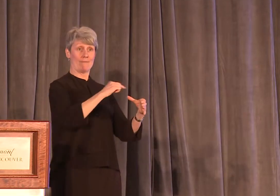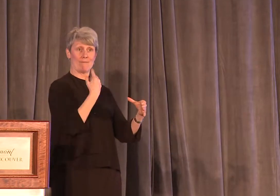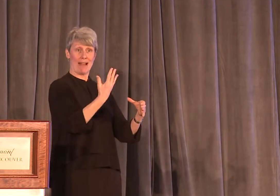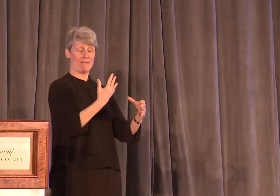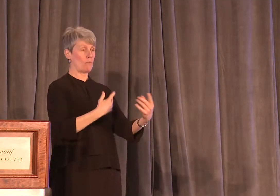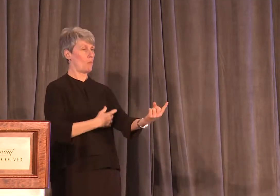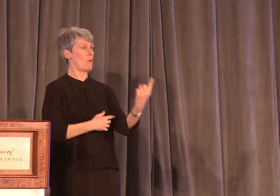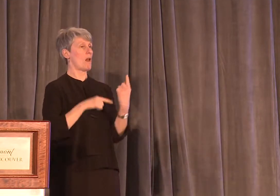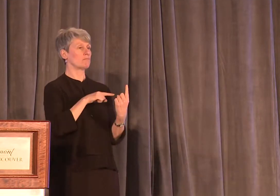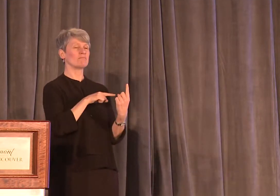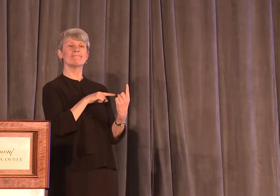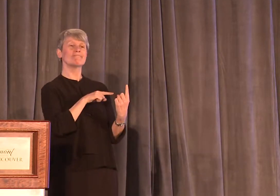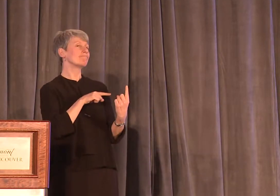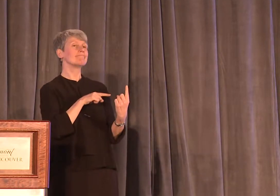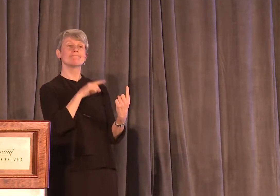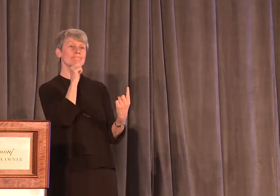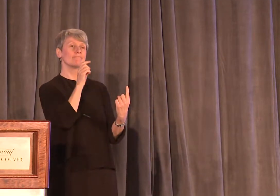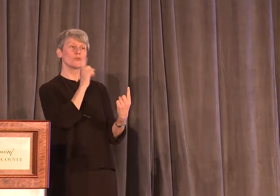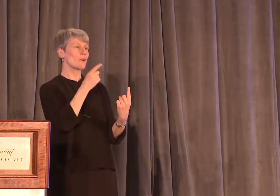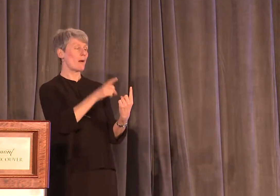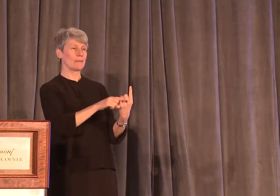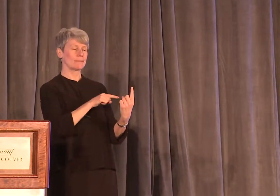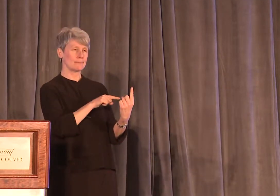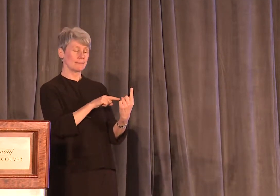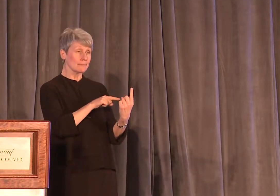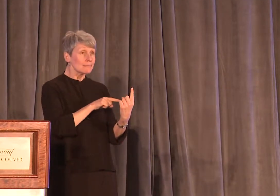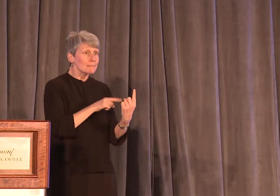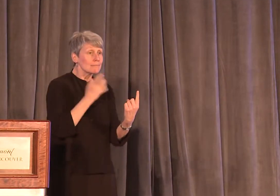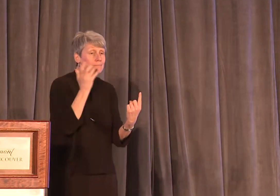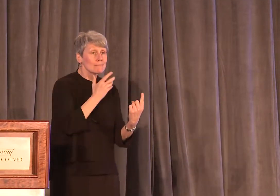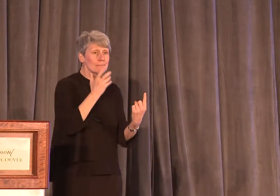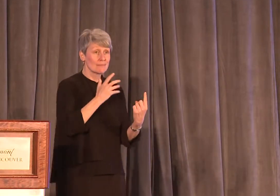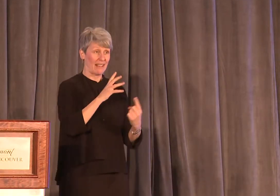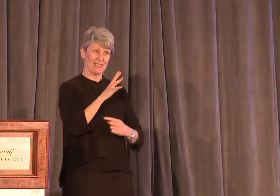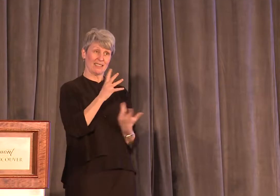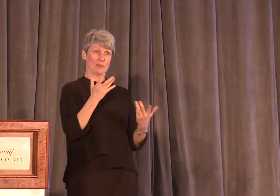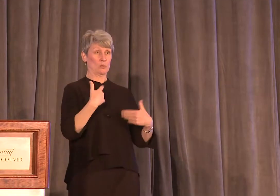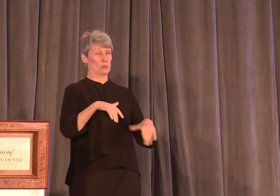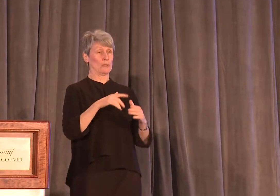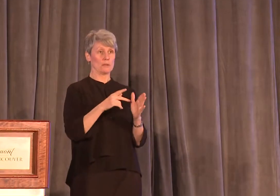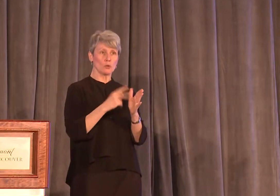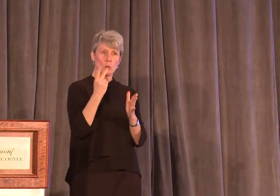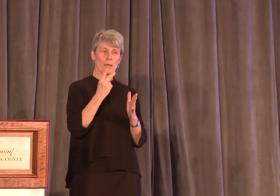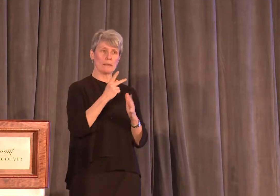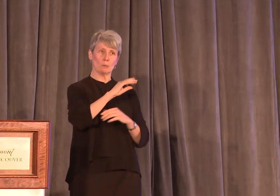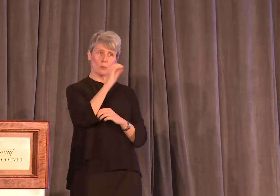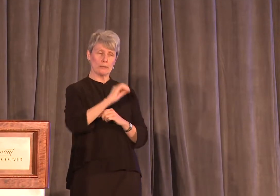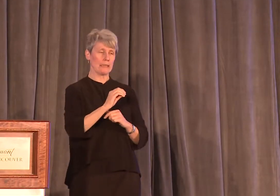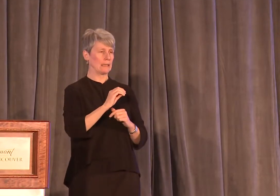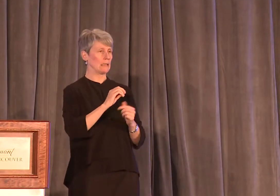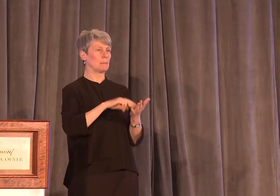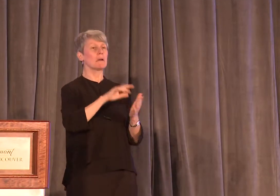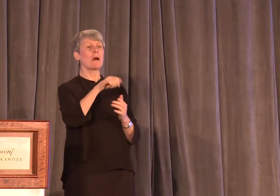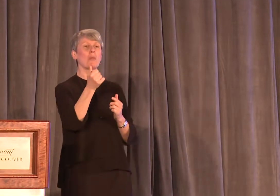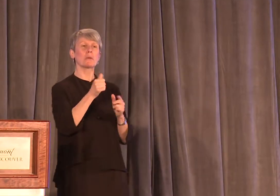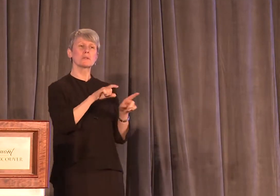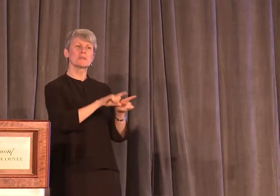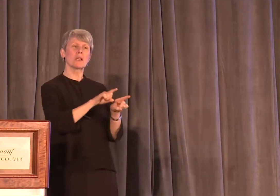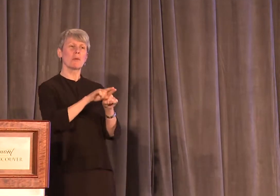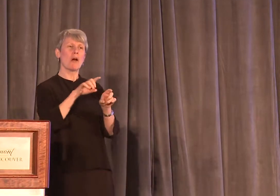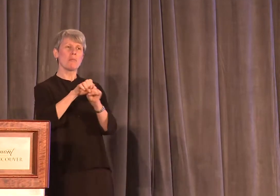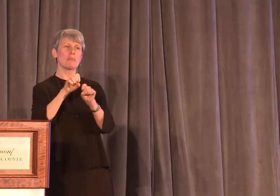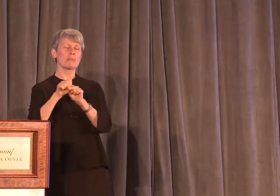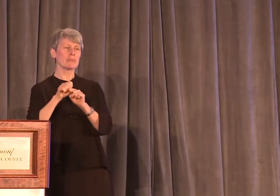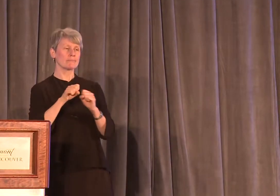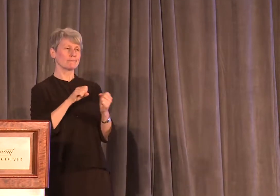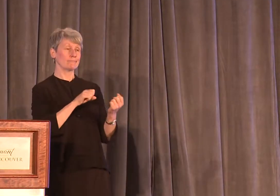complaints as unfounded. This is nearly twice the rate at which physical assault cases are dismissed in a similar way, and it's dramatically